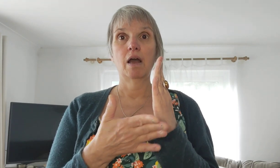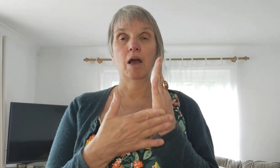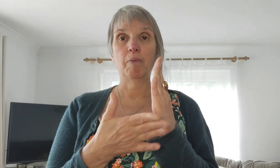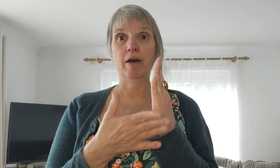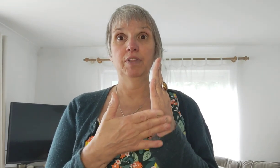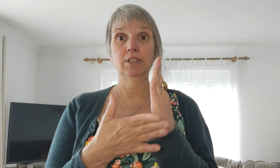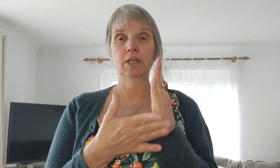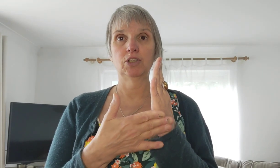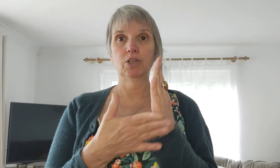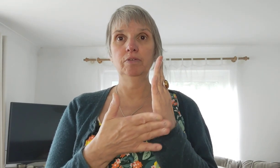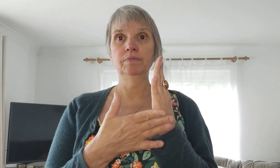about this issue